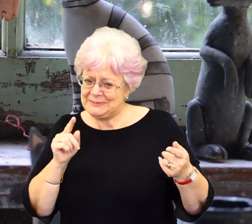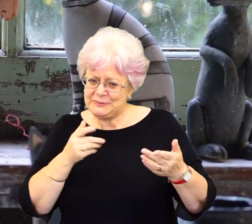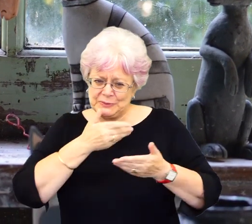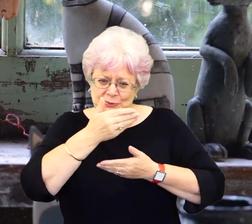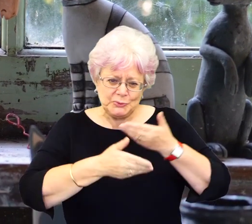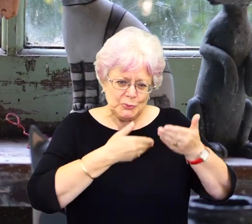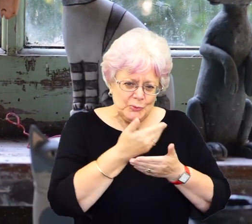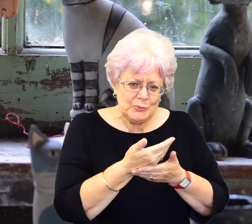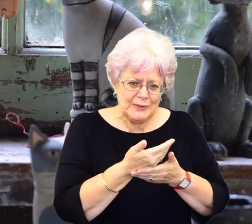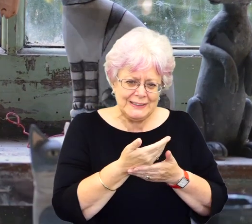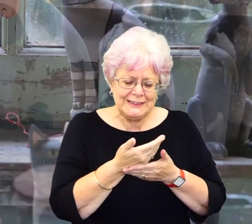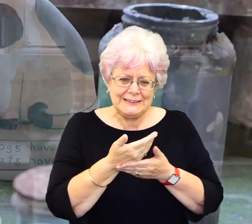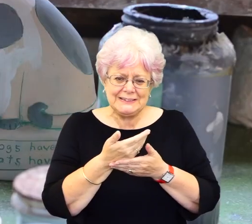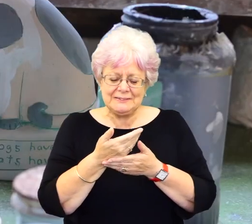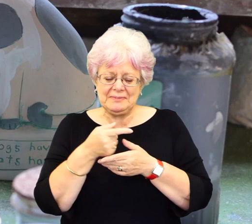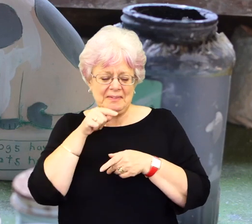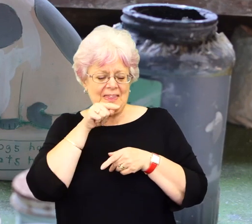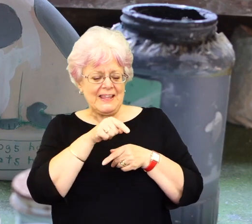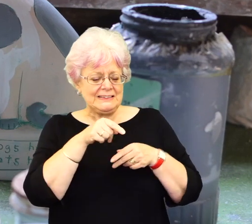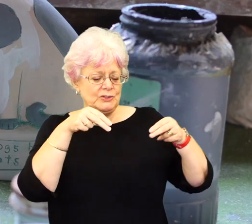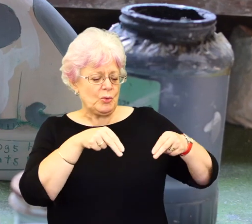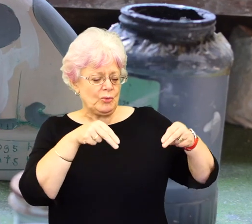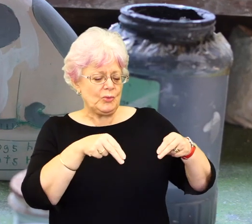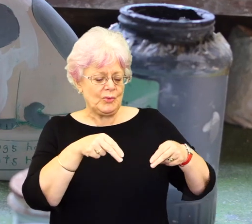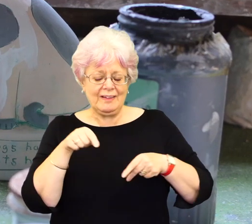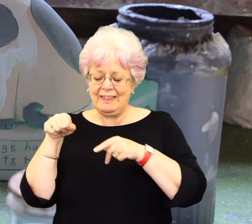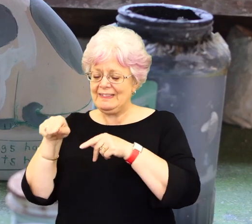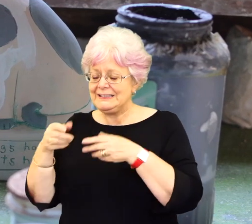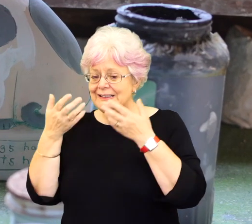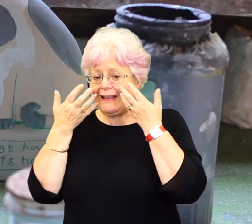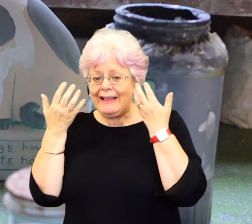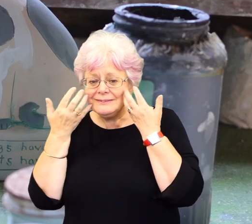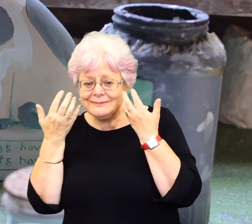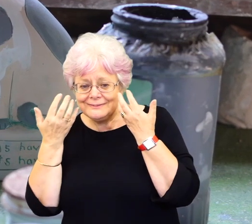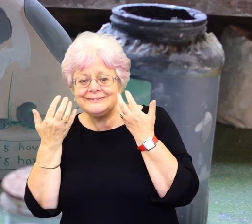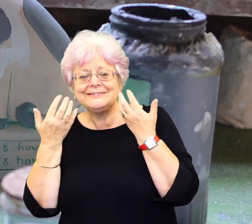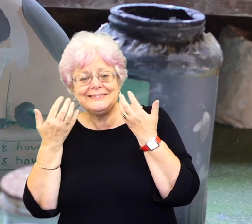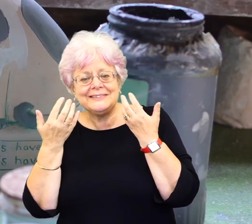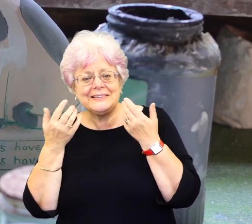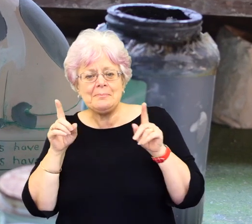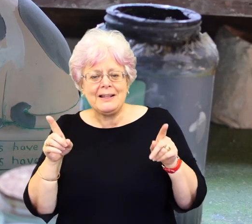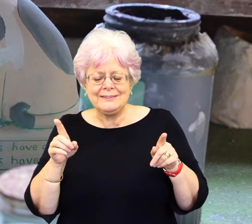a cat, this is a dog. It'll make it slightly... Alternative. Yes. Yeah. Interesting.